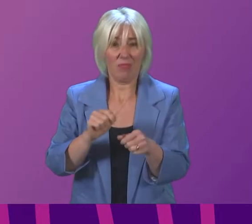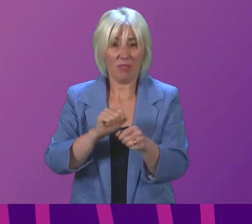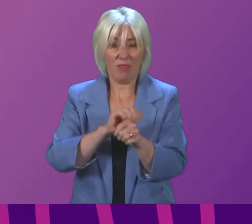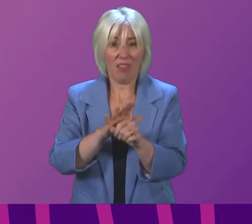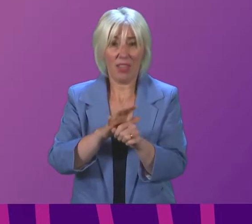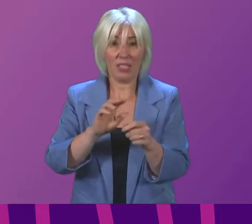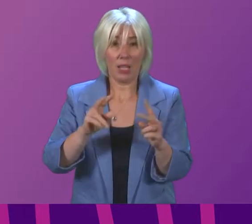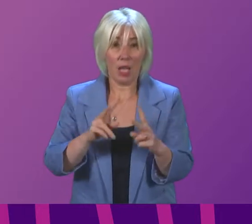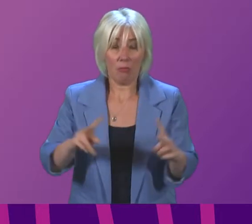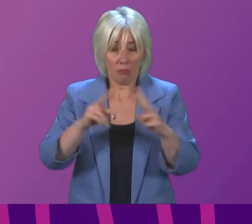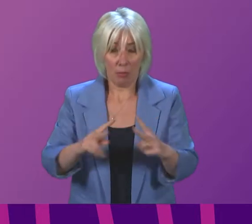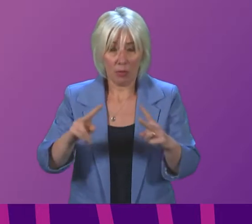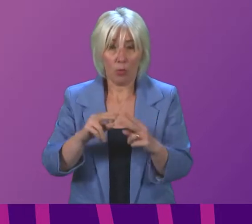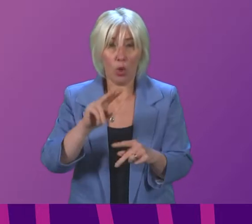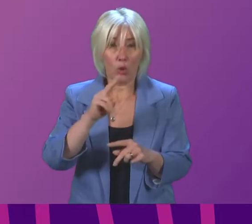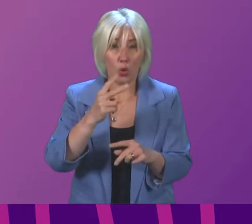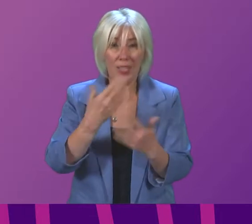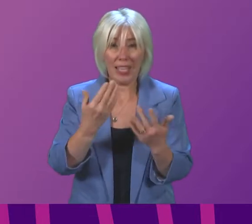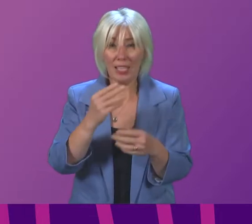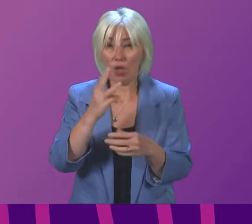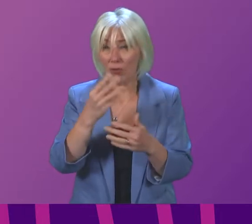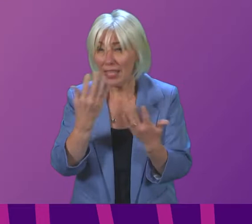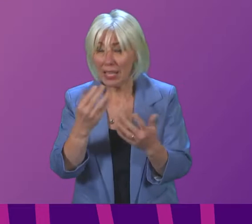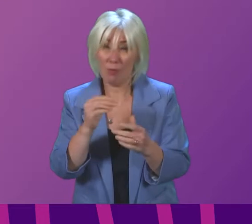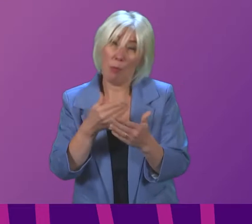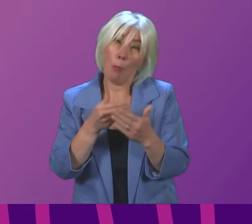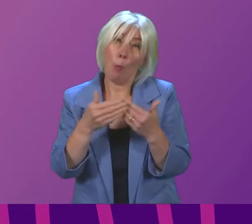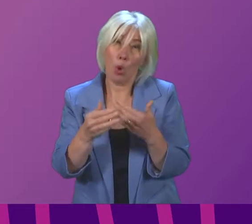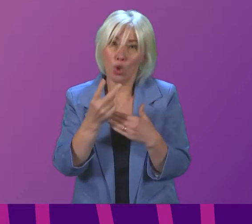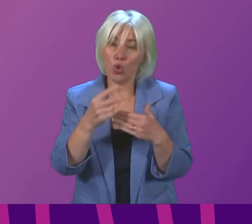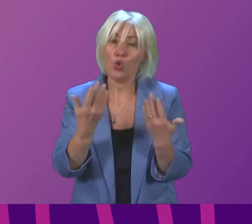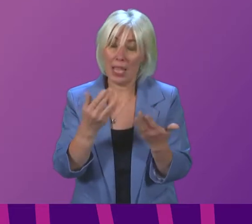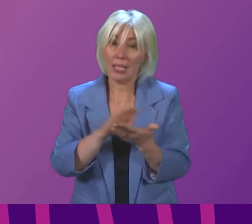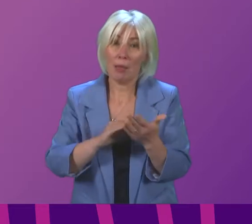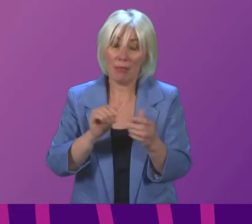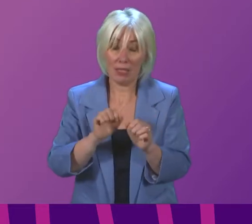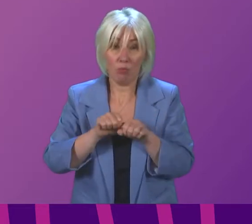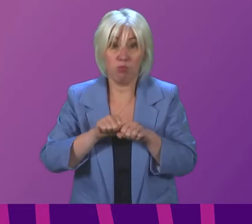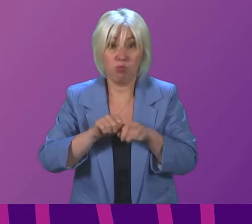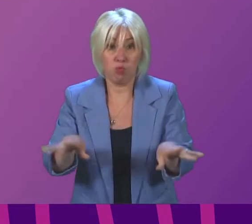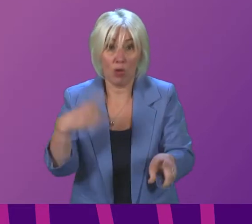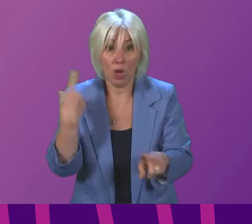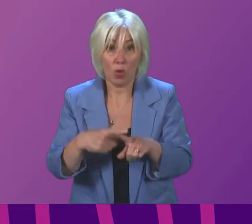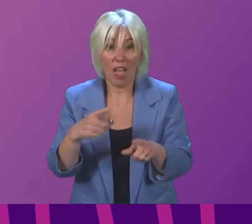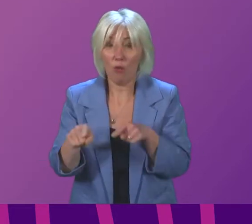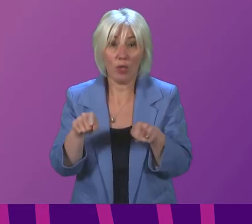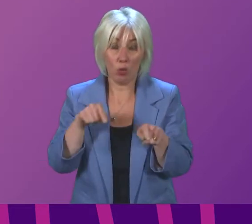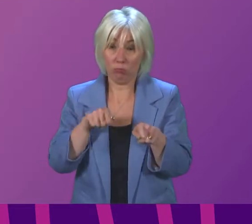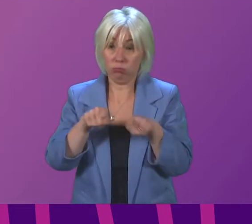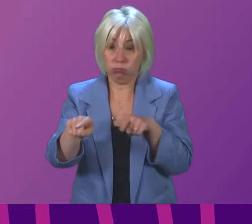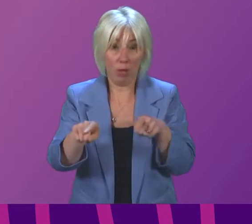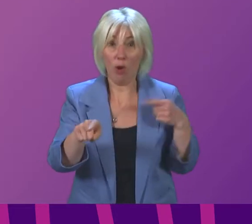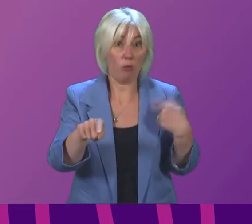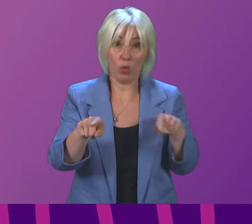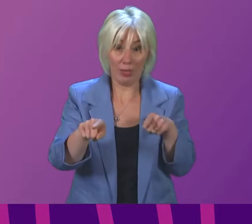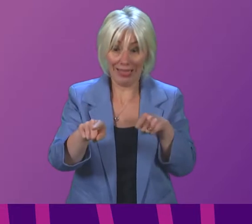two to three days but actually it's closer to two days this is moving very fast and if we don't try to move as fast as it is then we're going